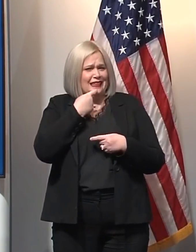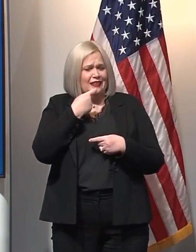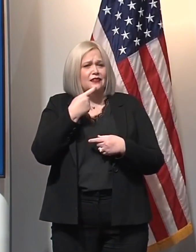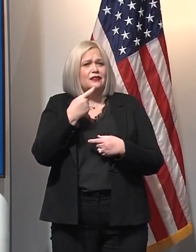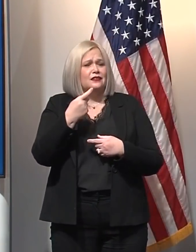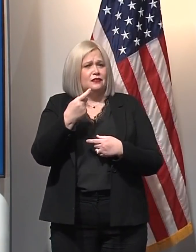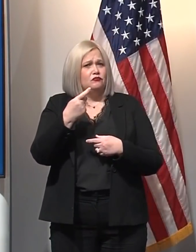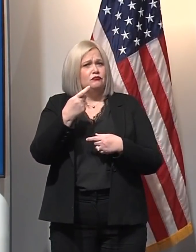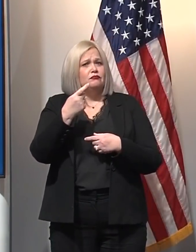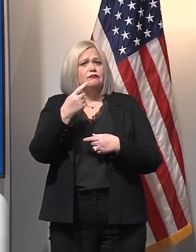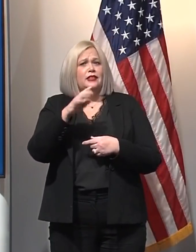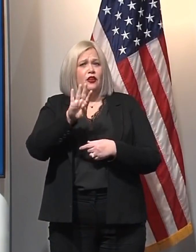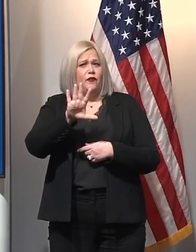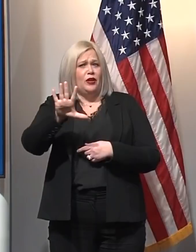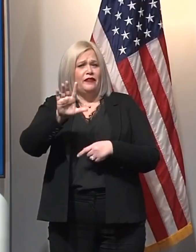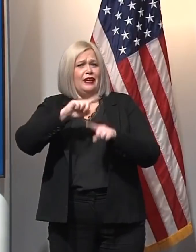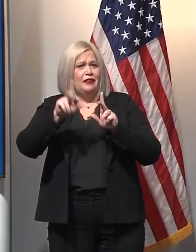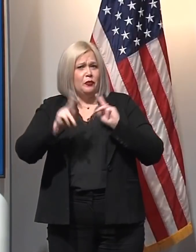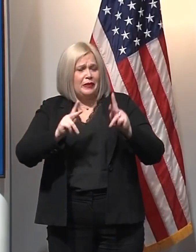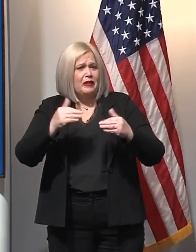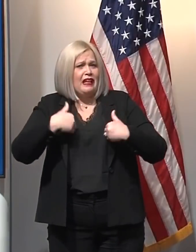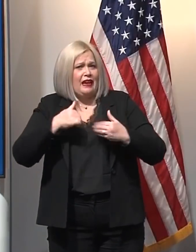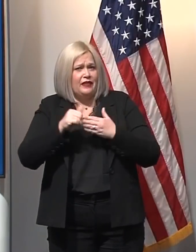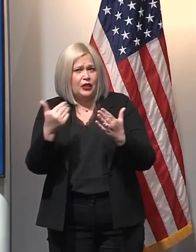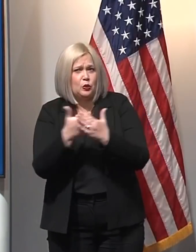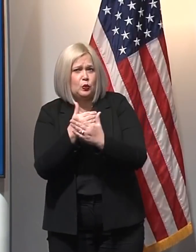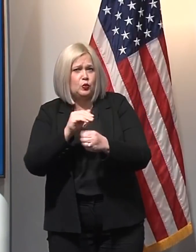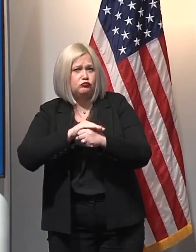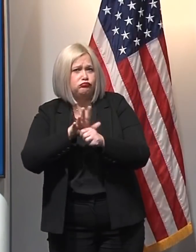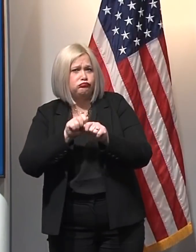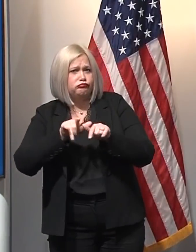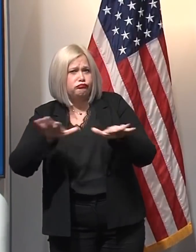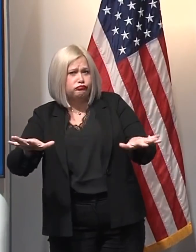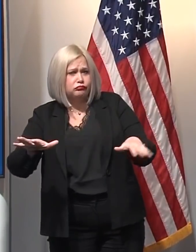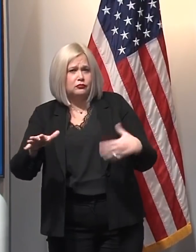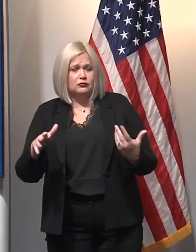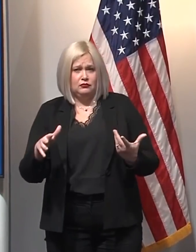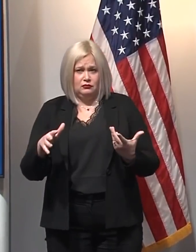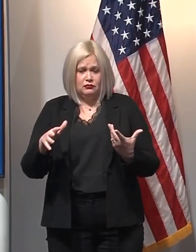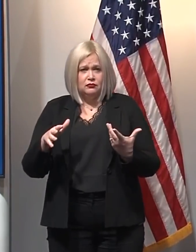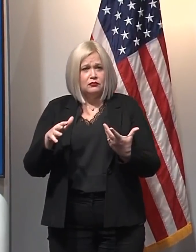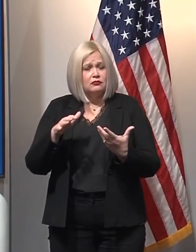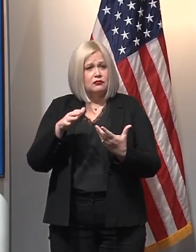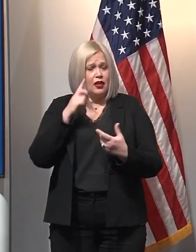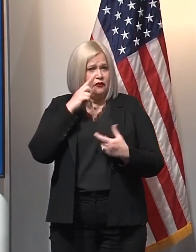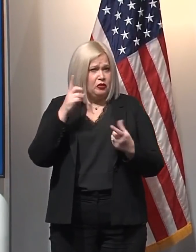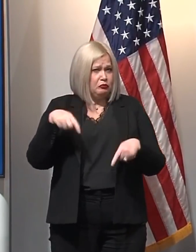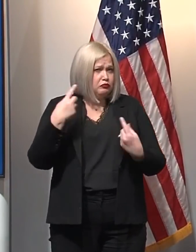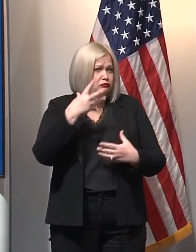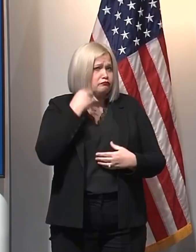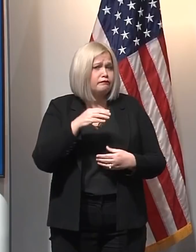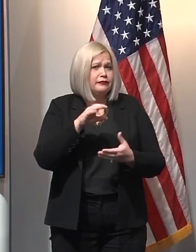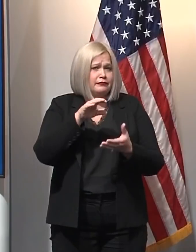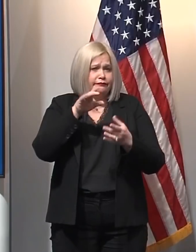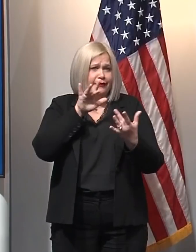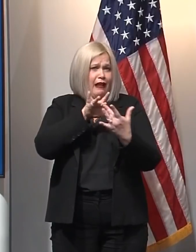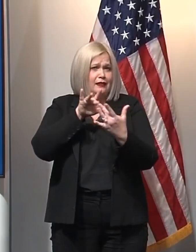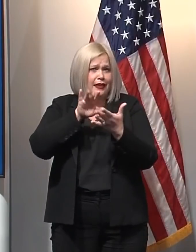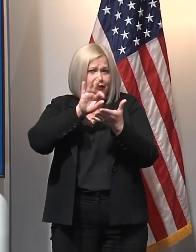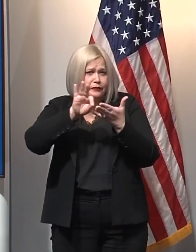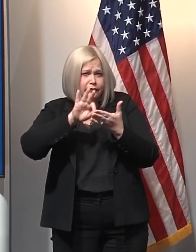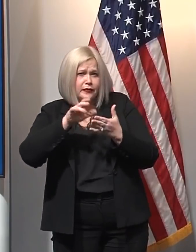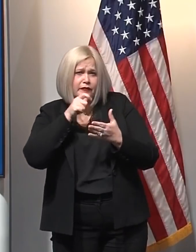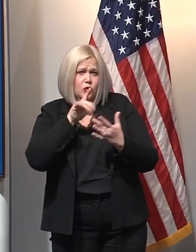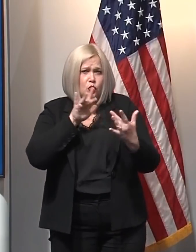B117 variant. Is there enough contact tracing and enough specific testing